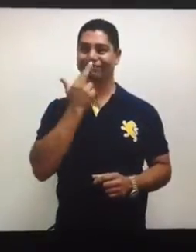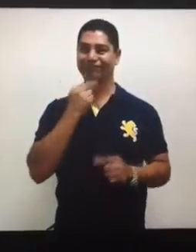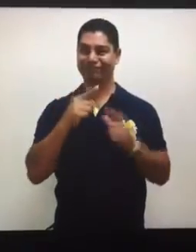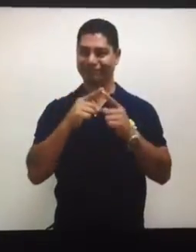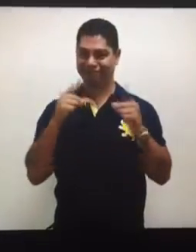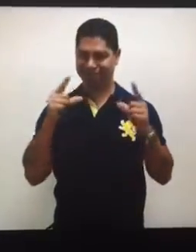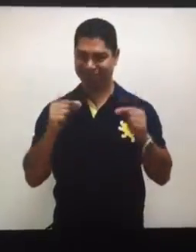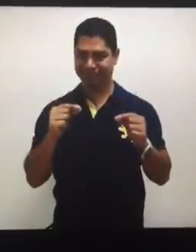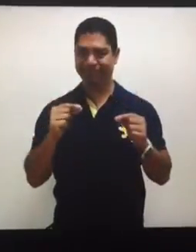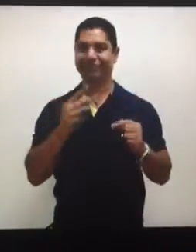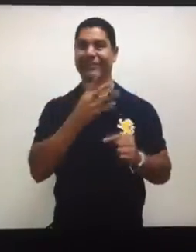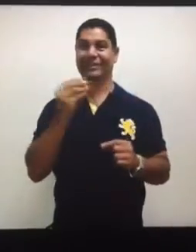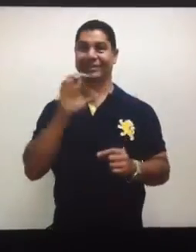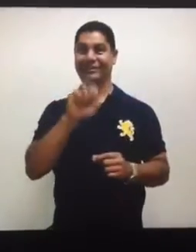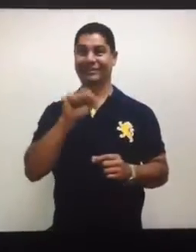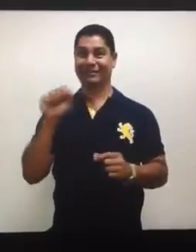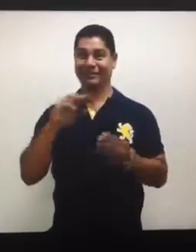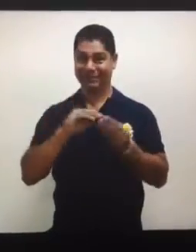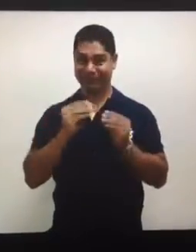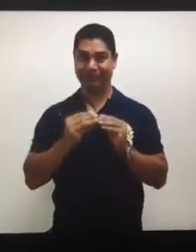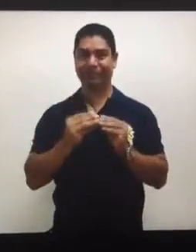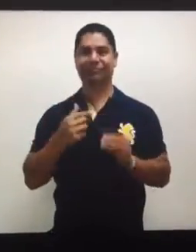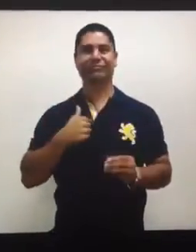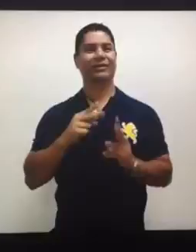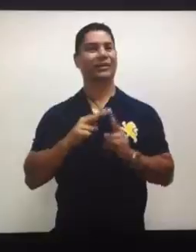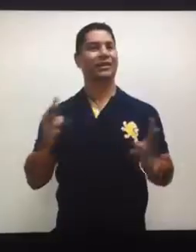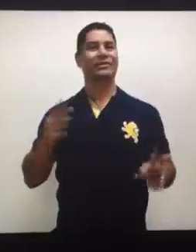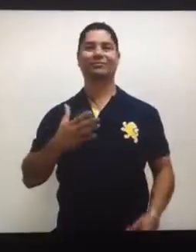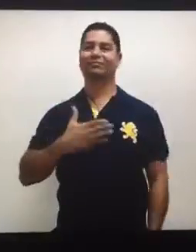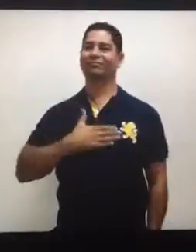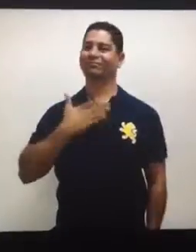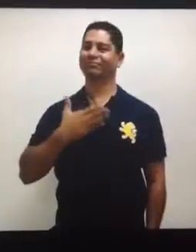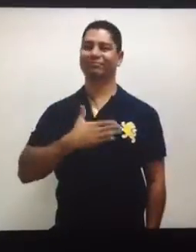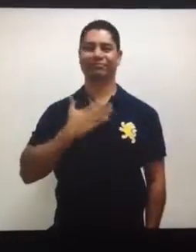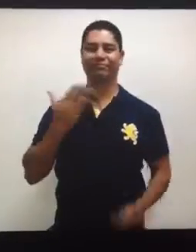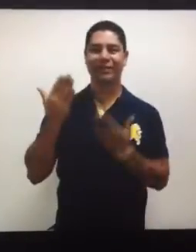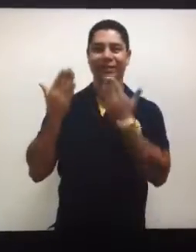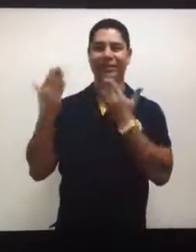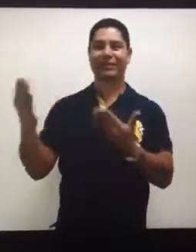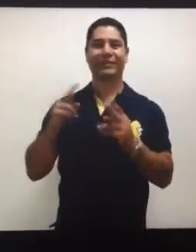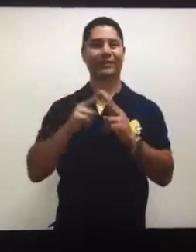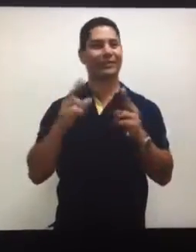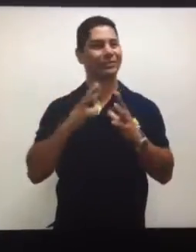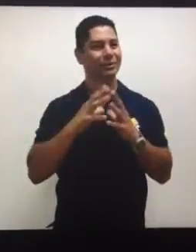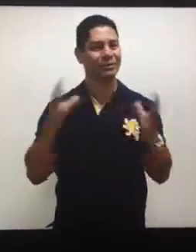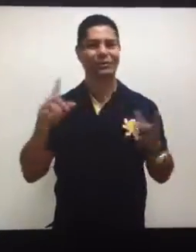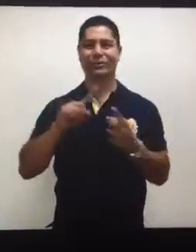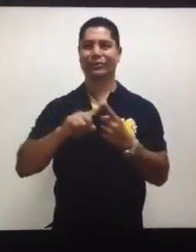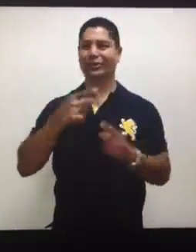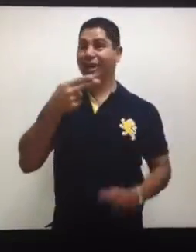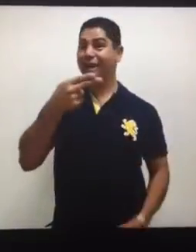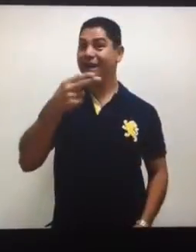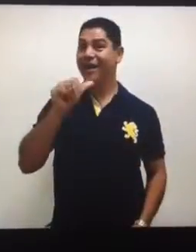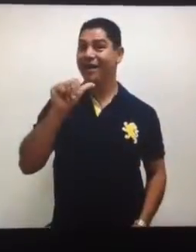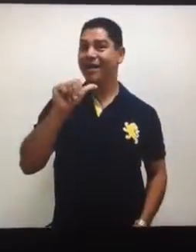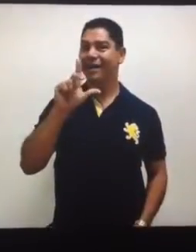The red and green card and the social security number I'm very thankful towards the company,